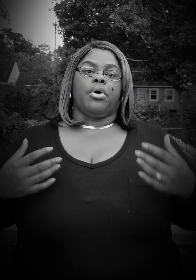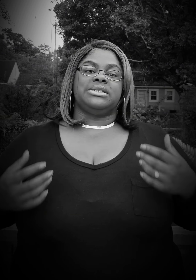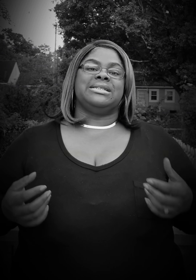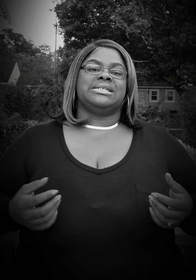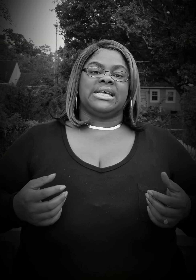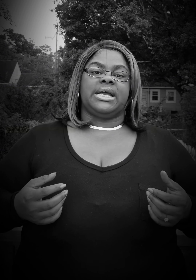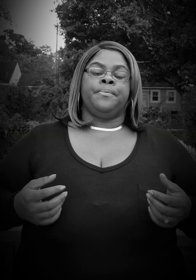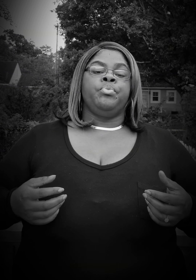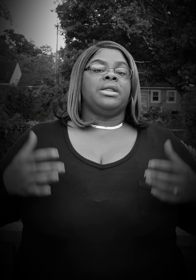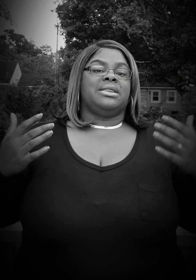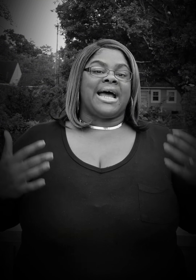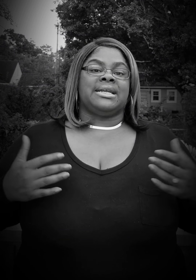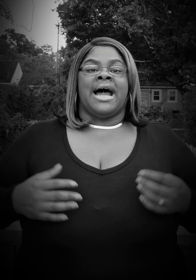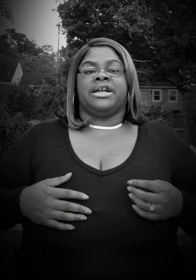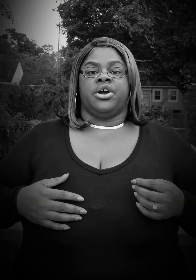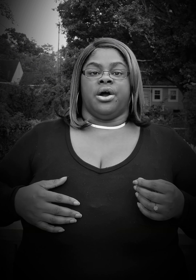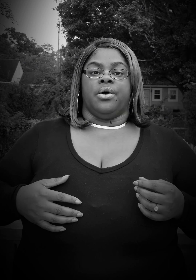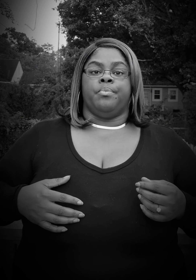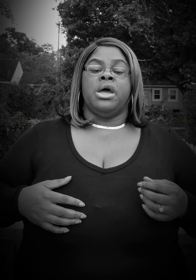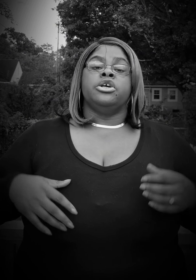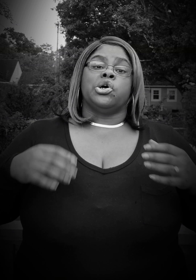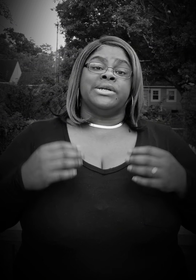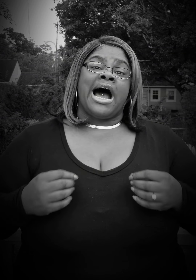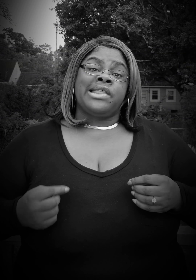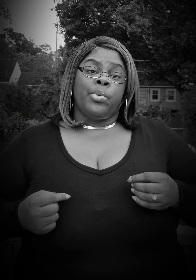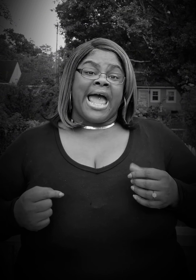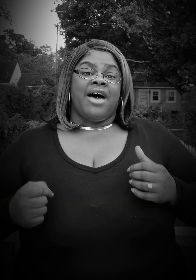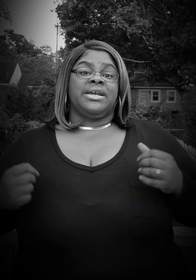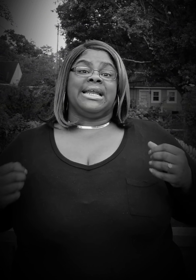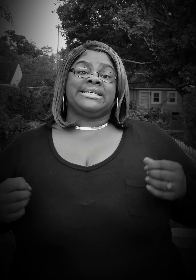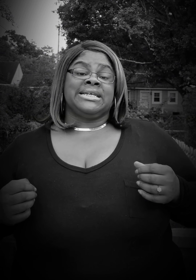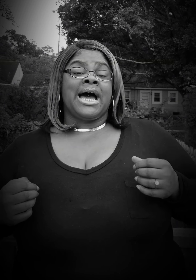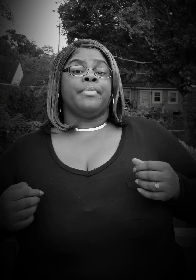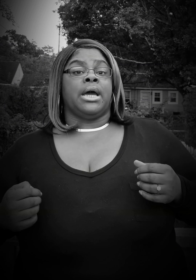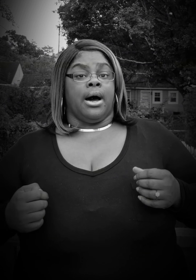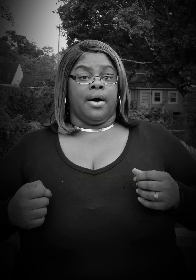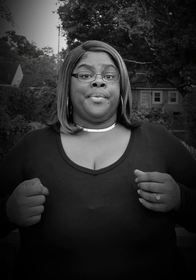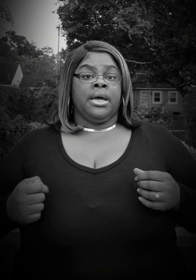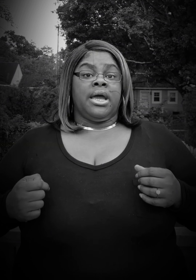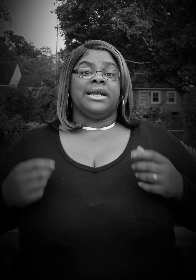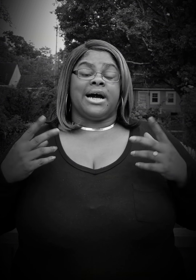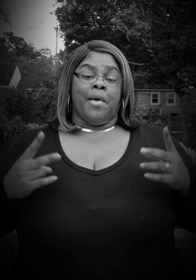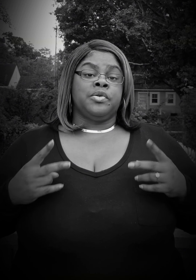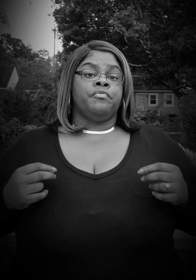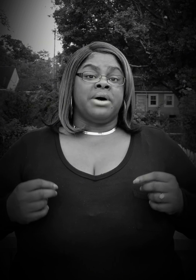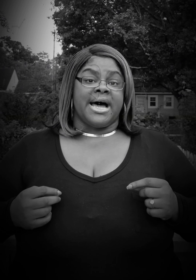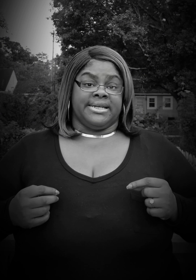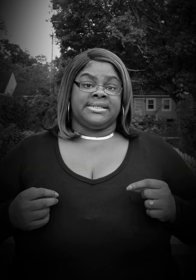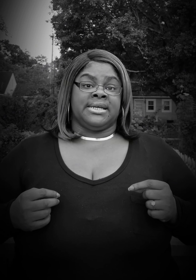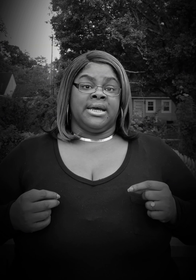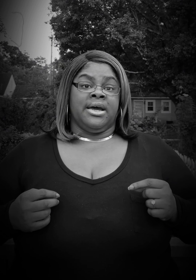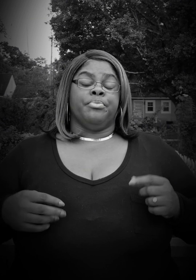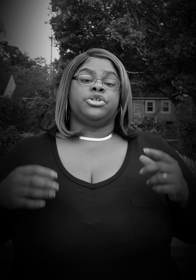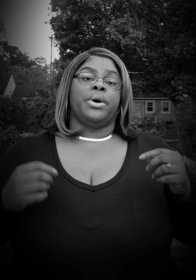brought to the city. That did not occur. So now that we have an election coming up in a couple of months between